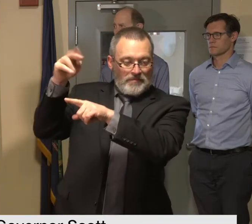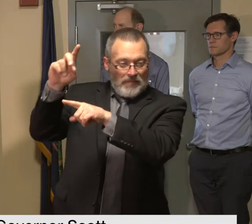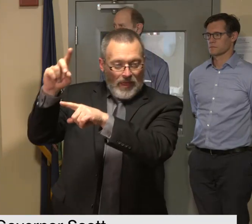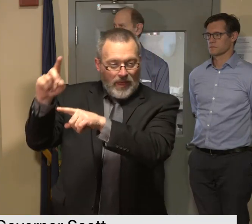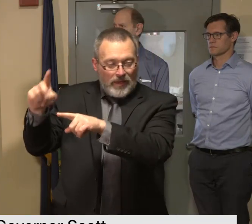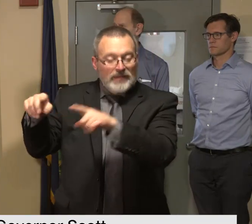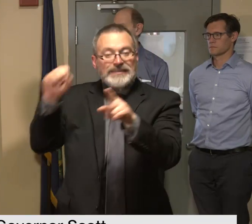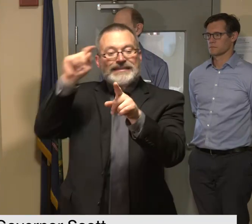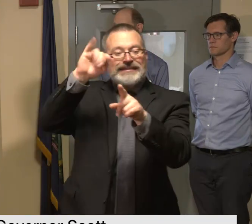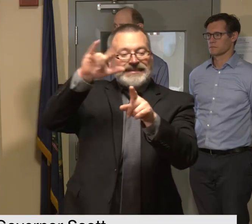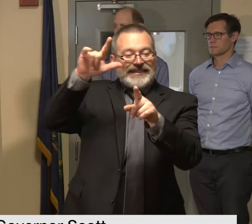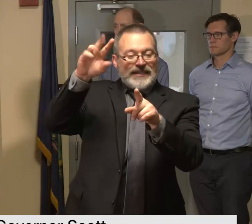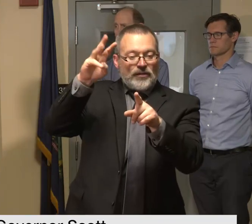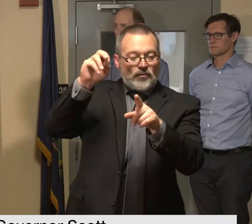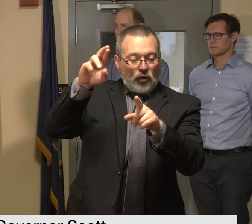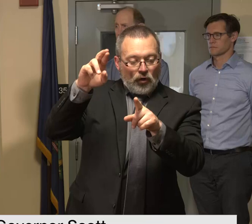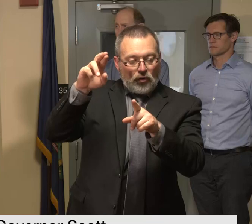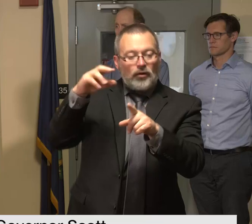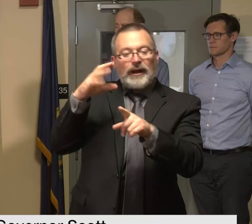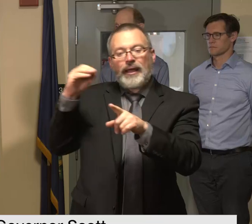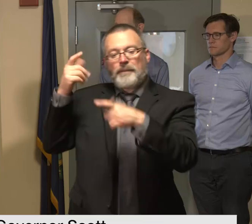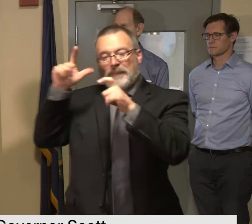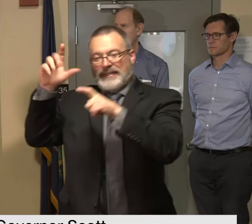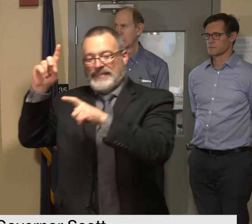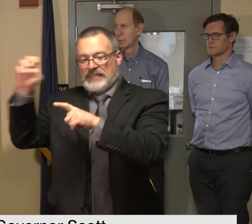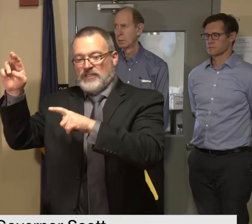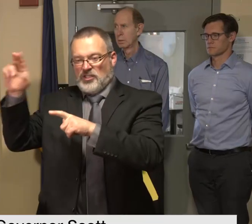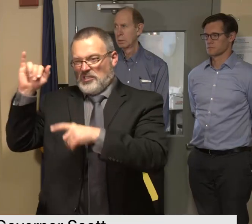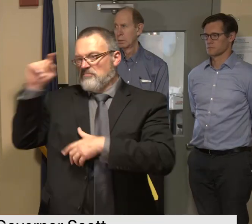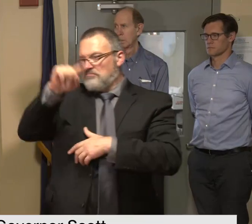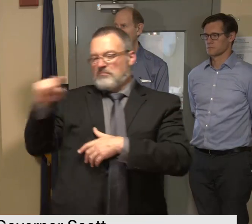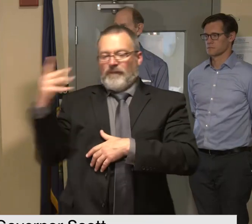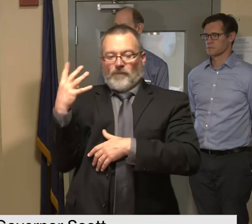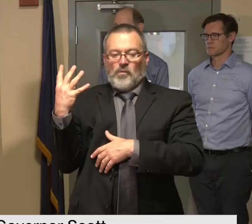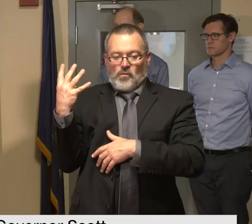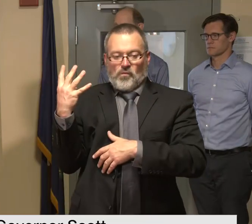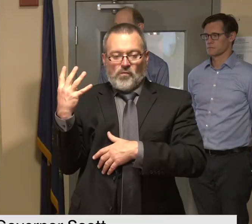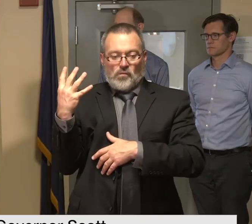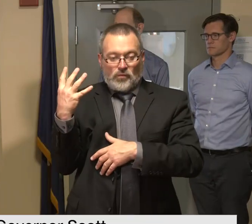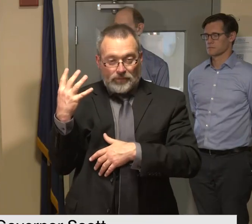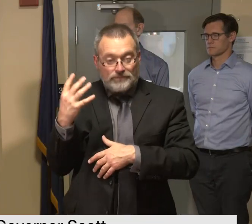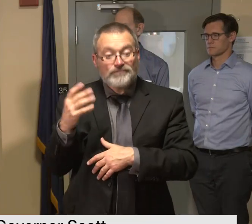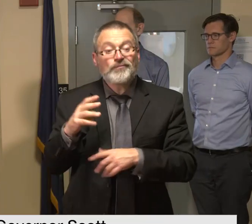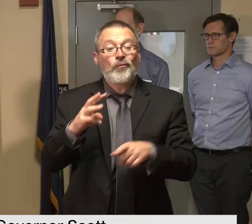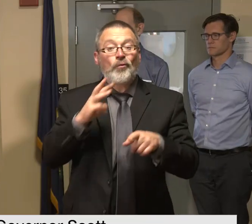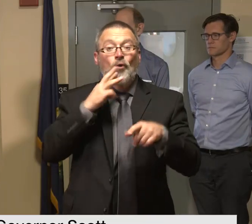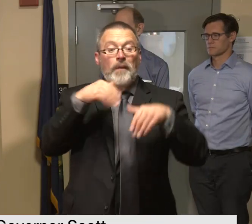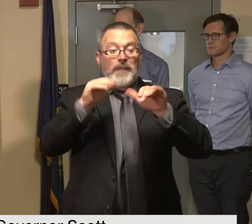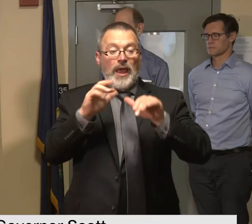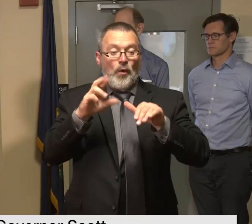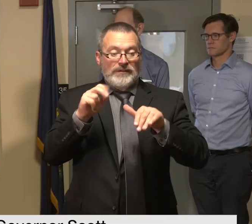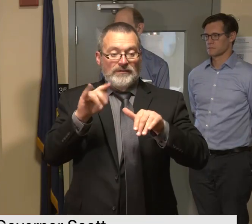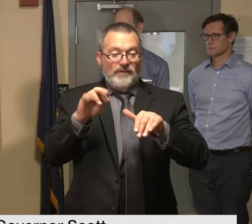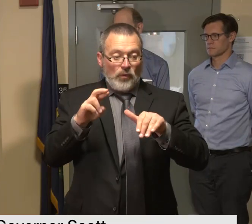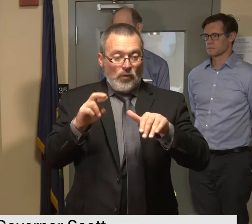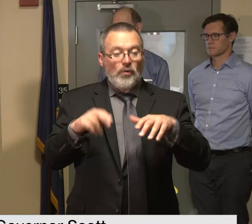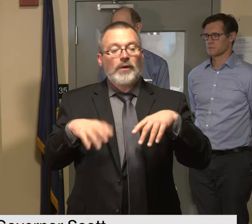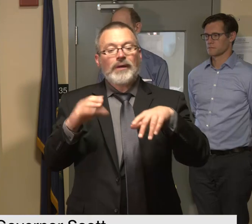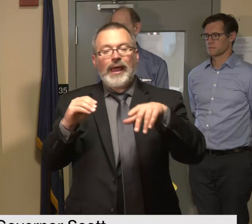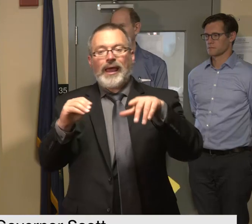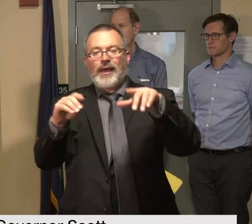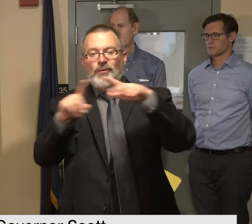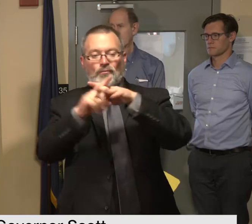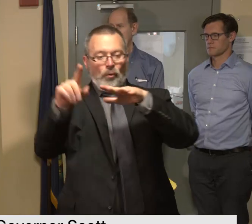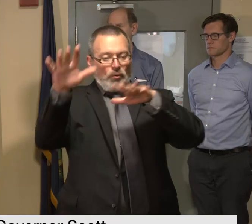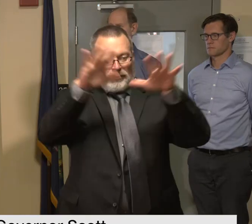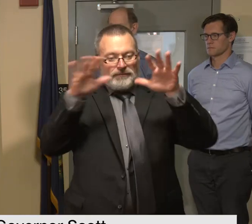and say on lodge along with waterbury center and waterbury reservoirs remote sites we are canceling reservations